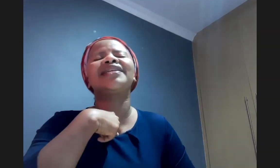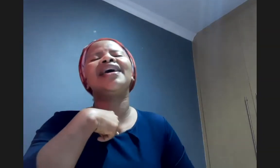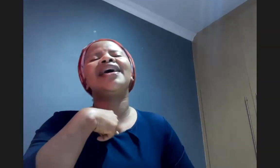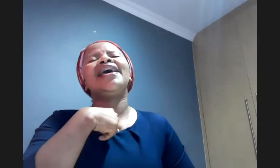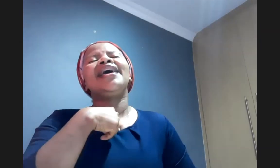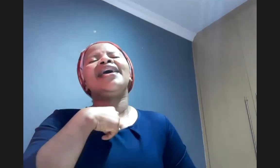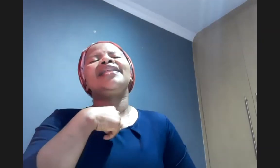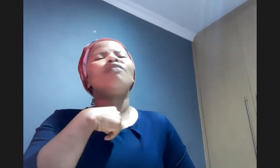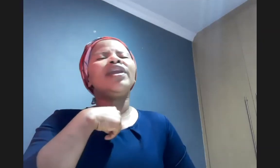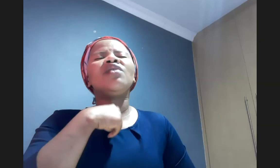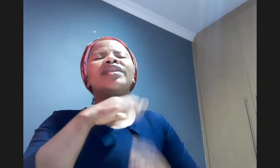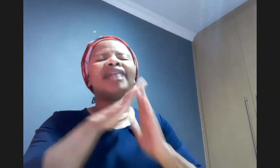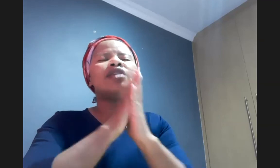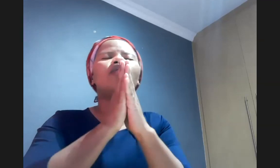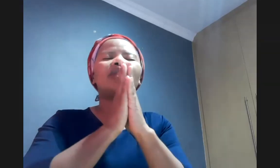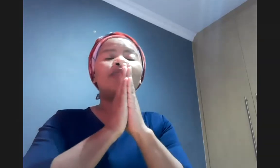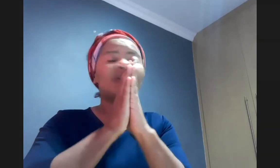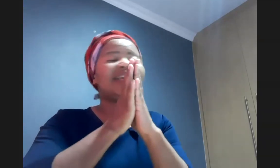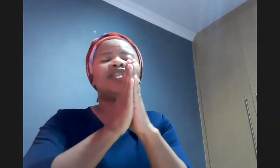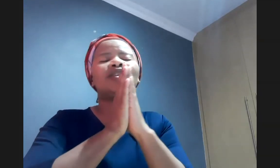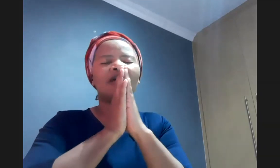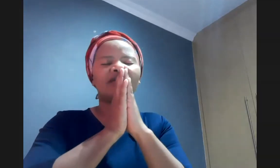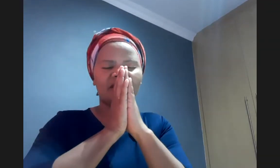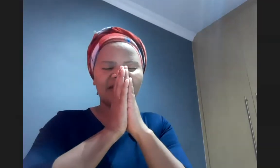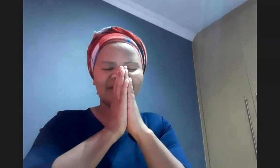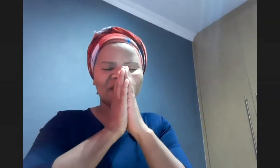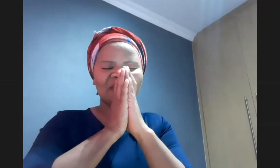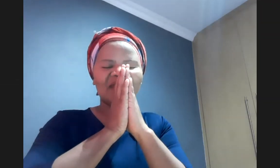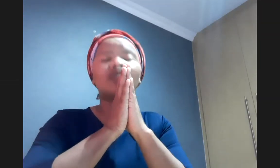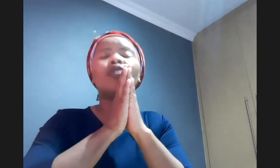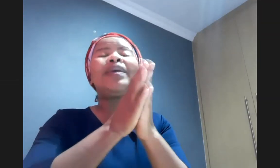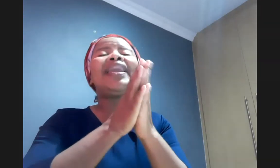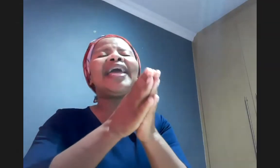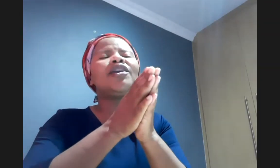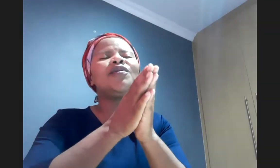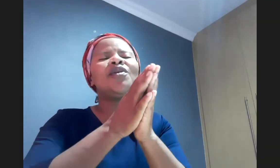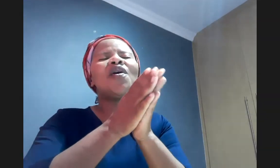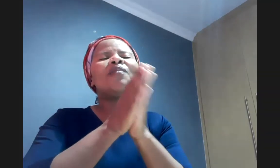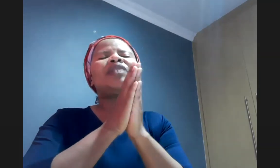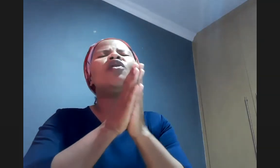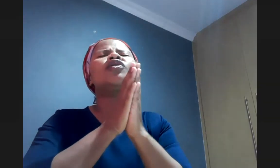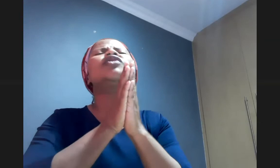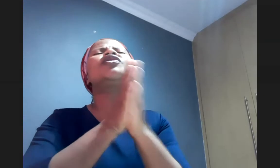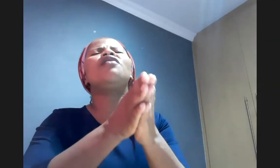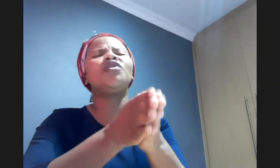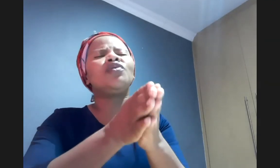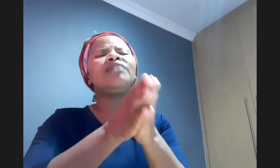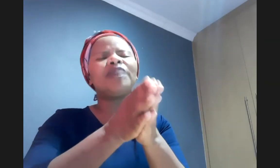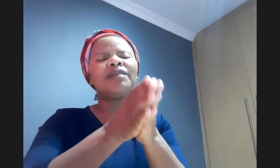this morning we thank you for the privilege of service to be like you but to also serve you in people